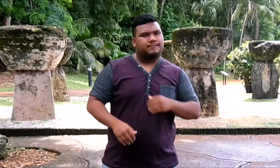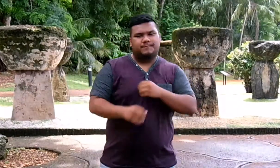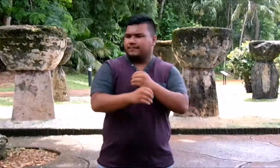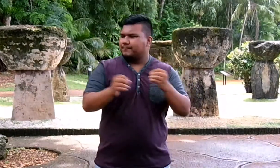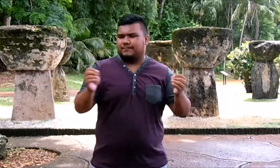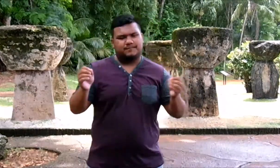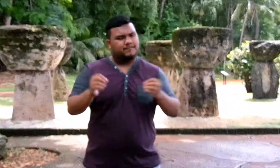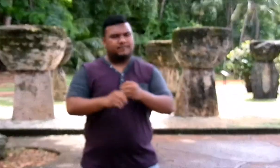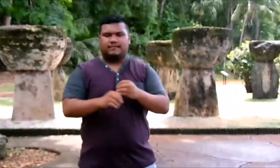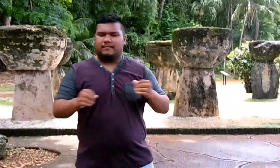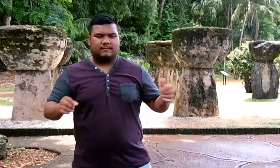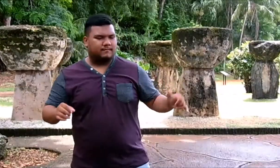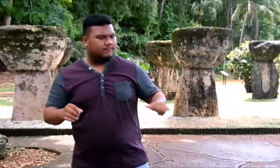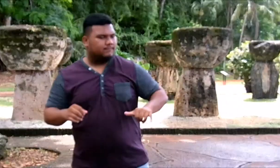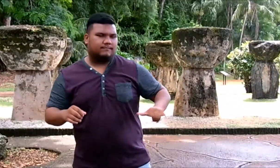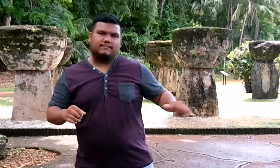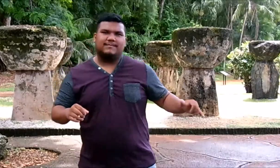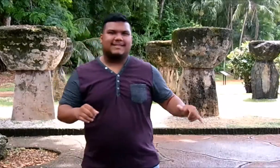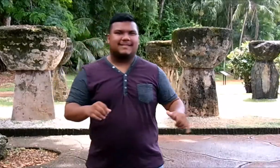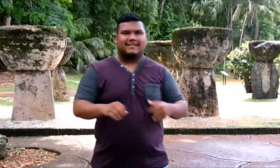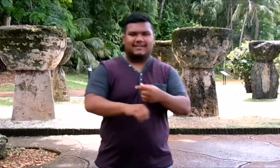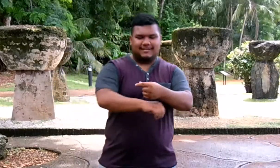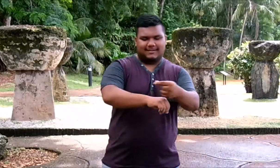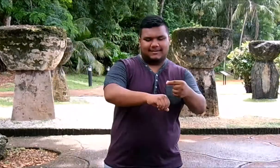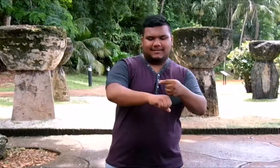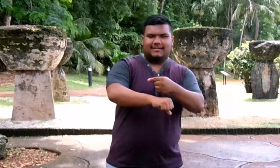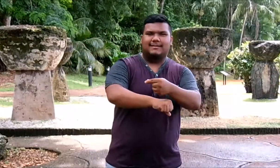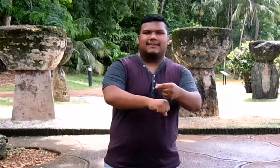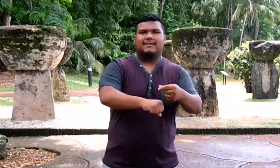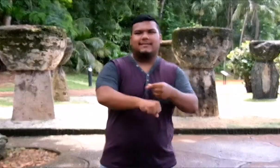there's no place like home